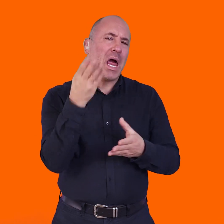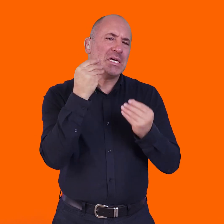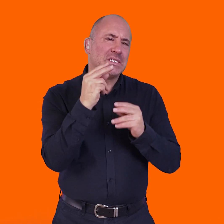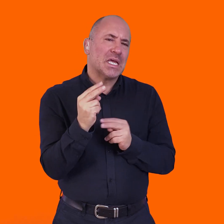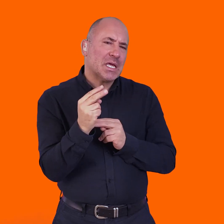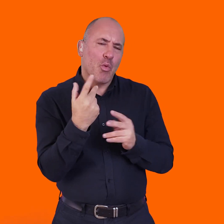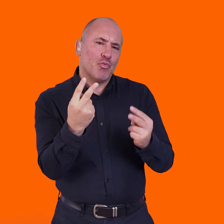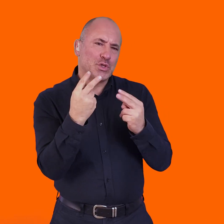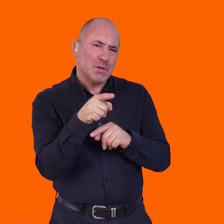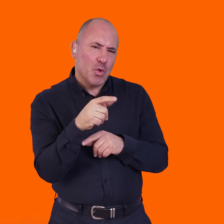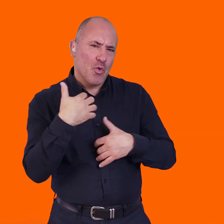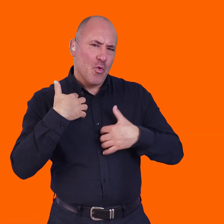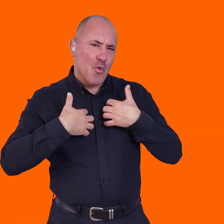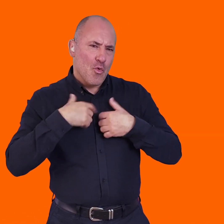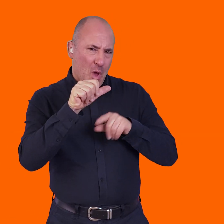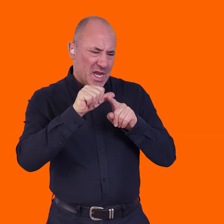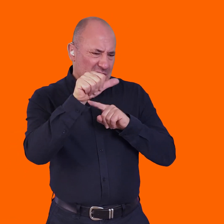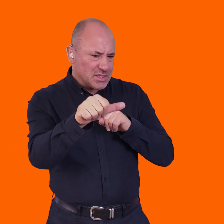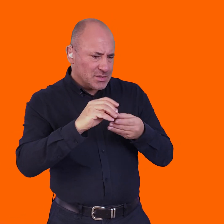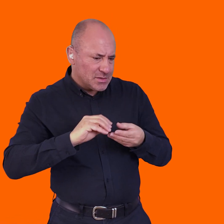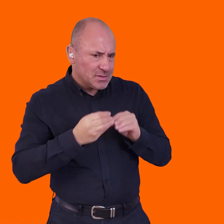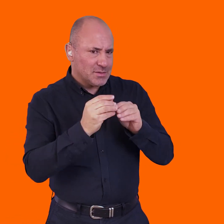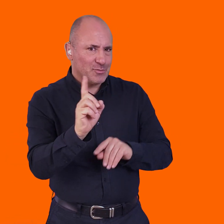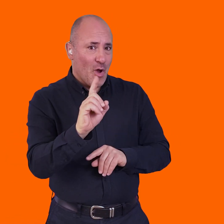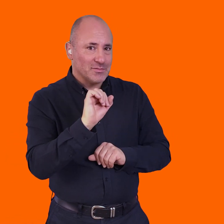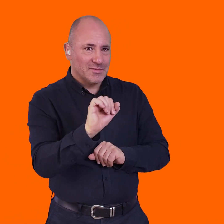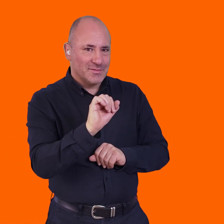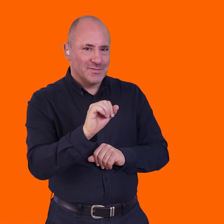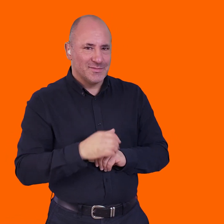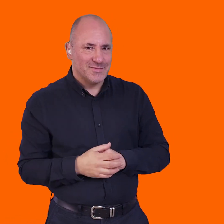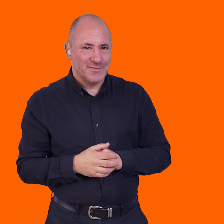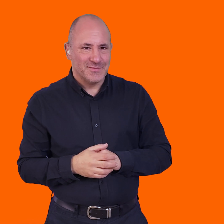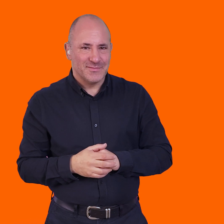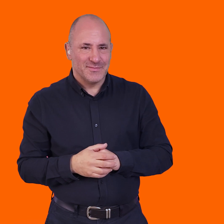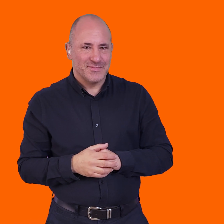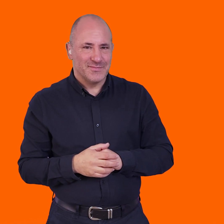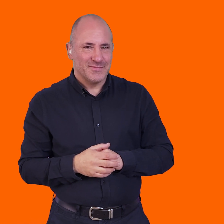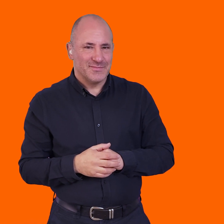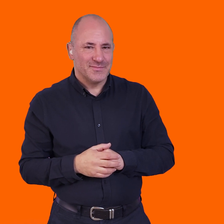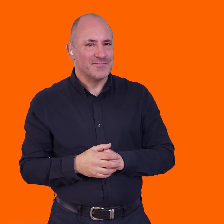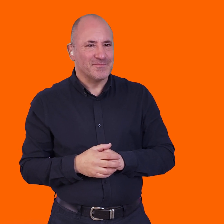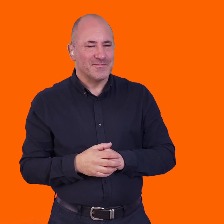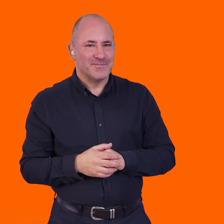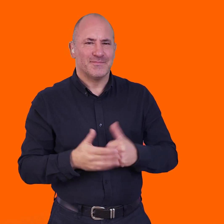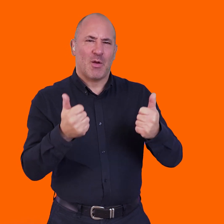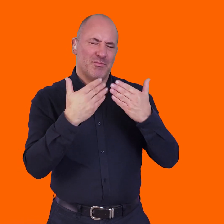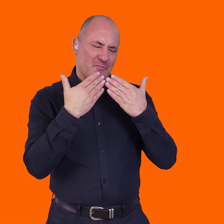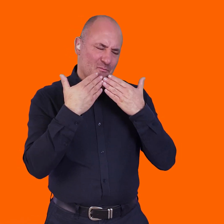like, I think everyone must have been really interested to hear and see the next piece of work that you